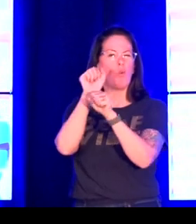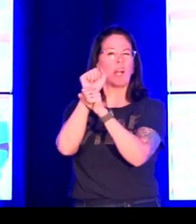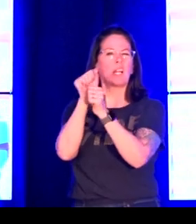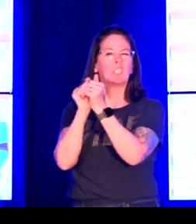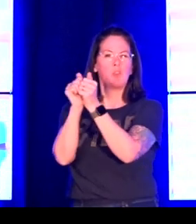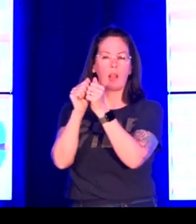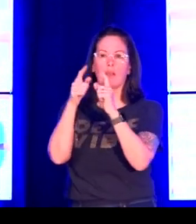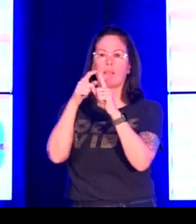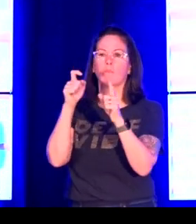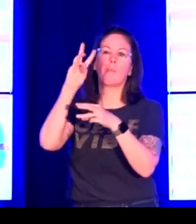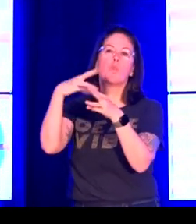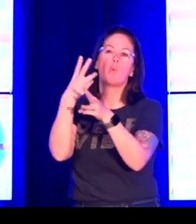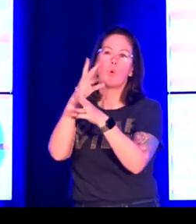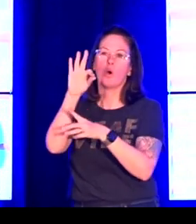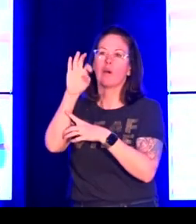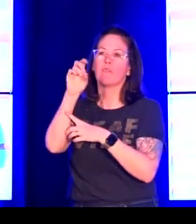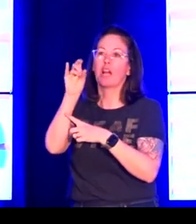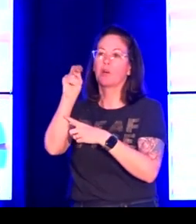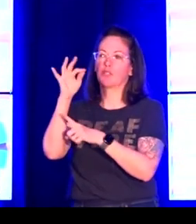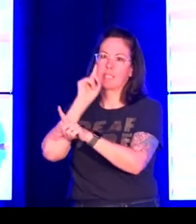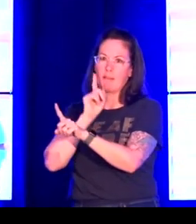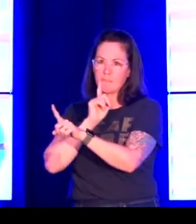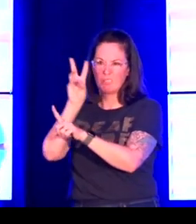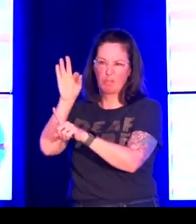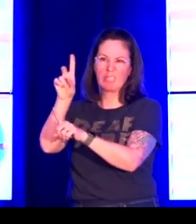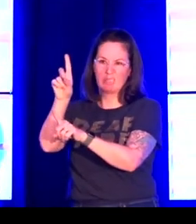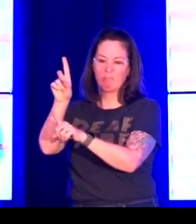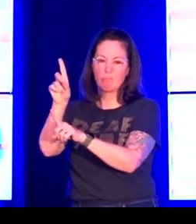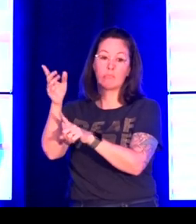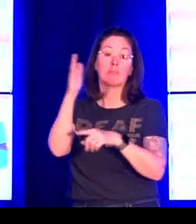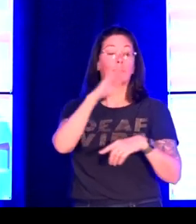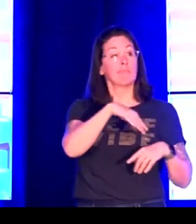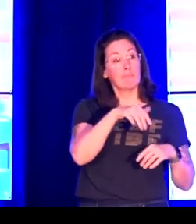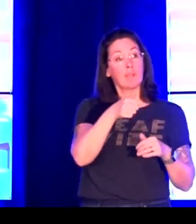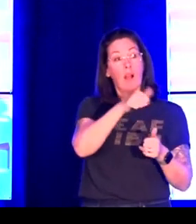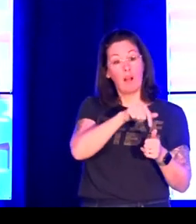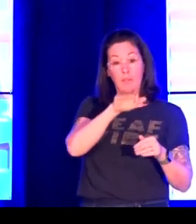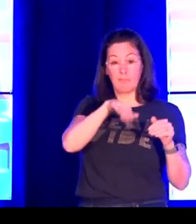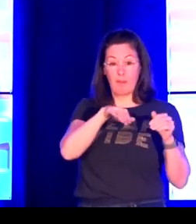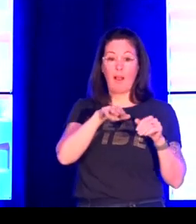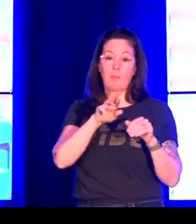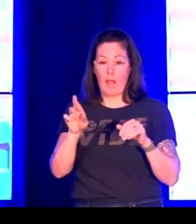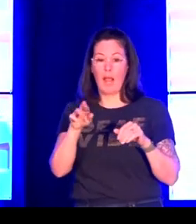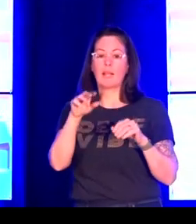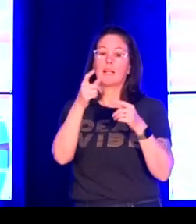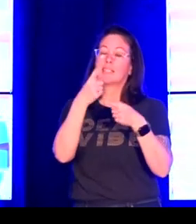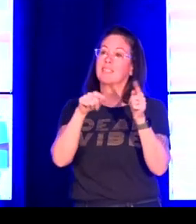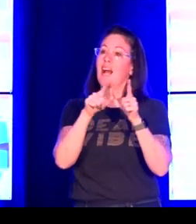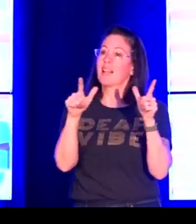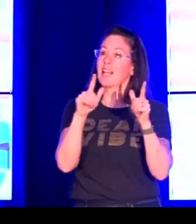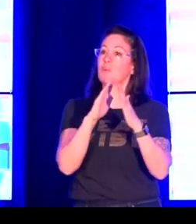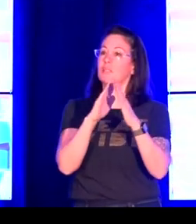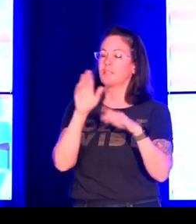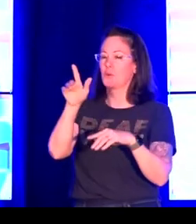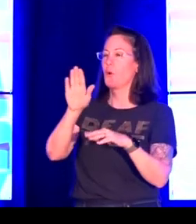at the very top this is a work produced by the World Federation of the Deaf entitled Working